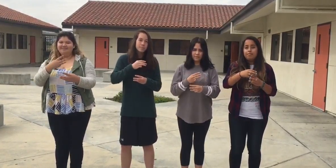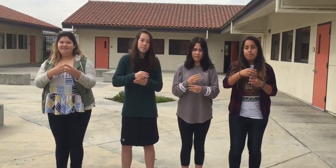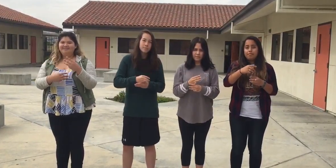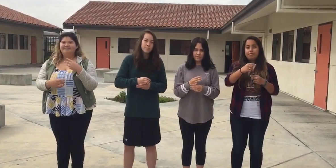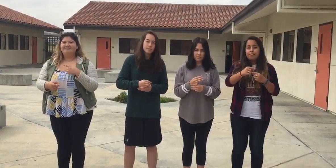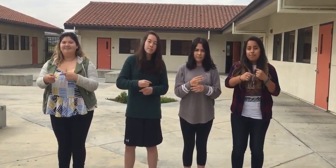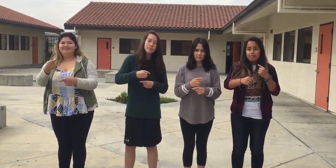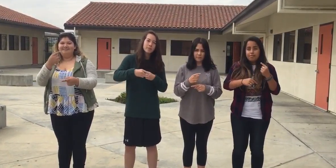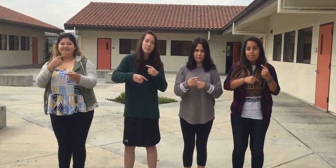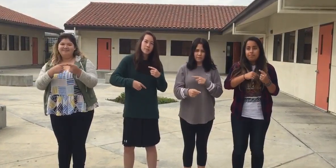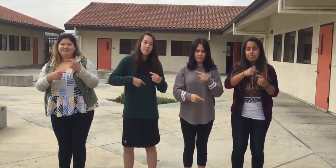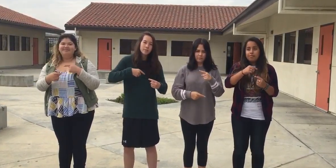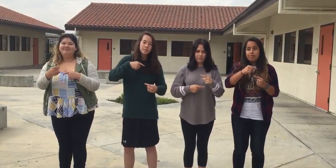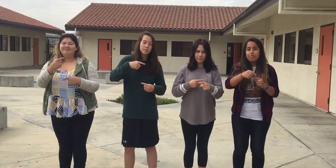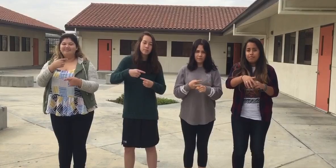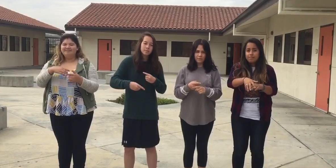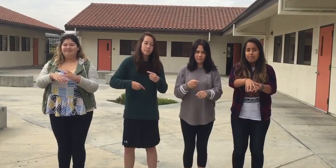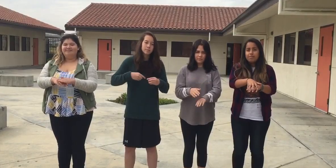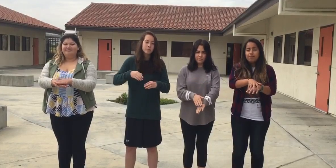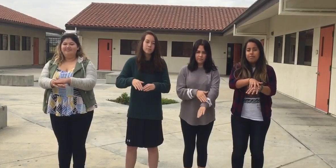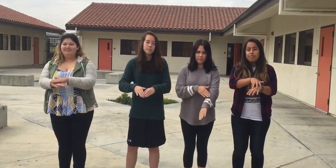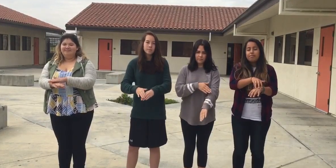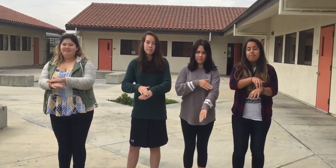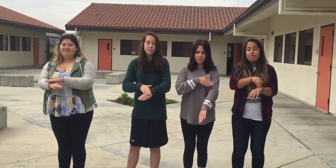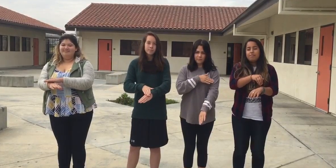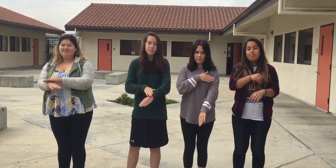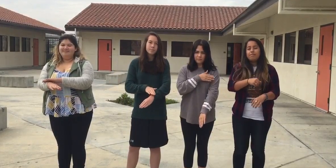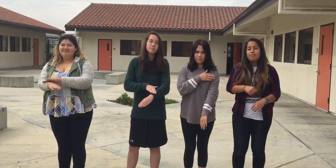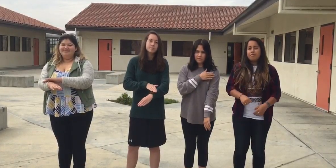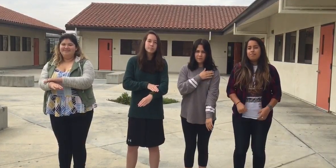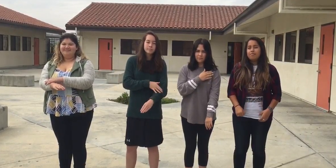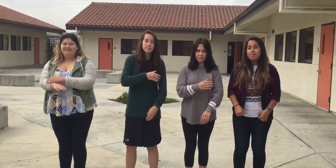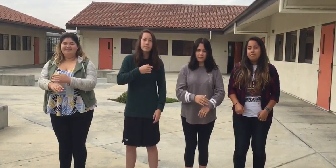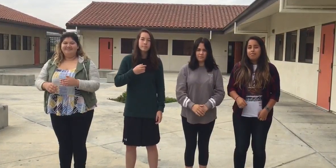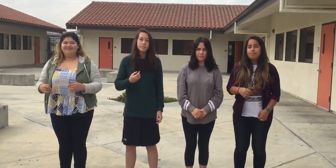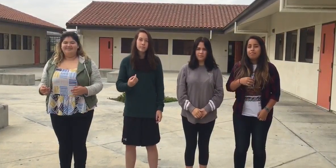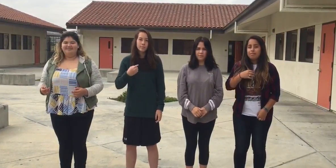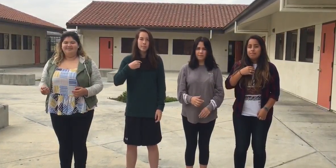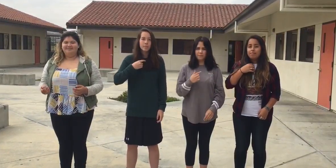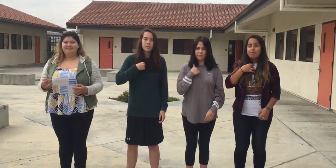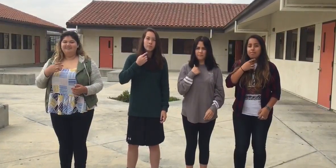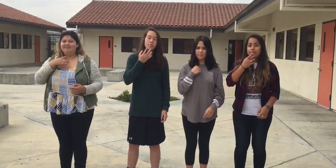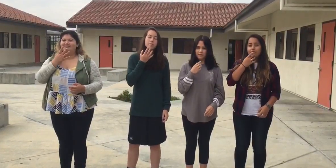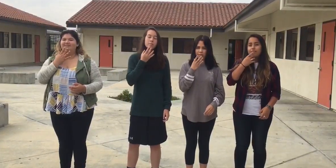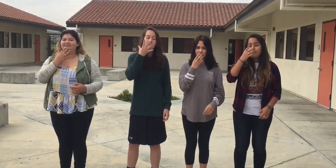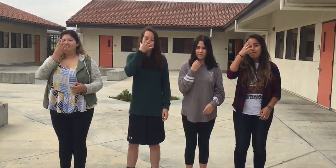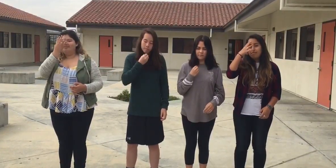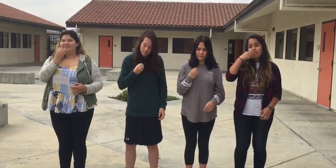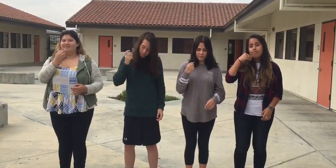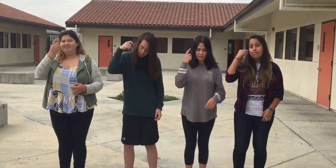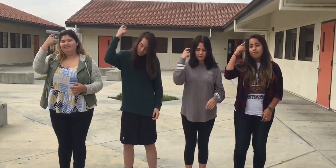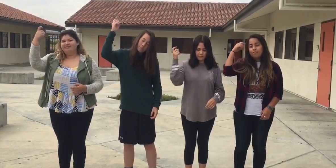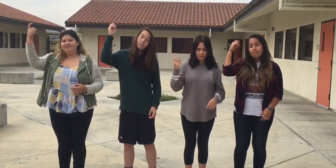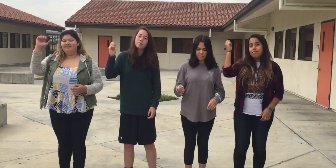I'd like to make myself believe That planet earth turns